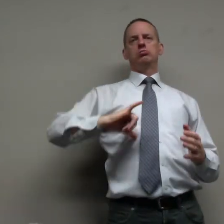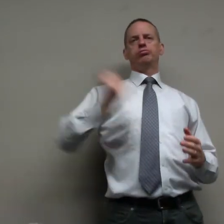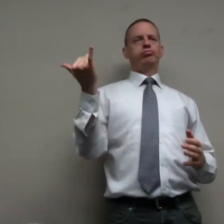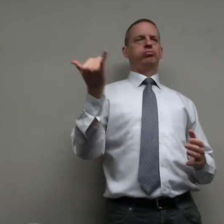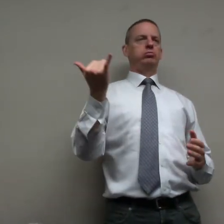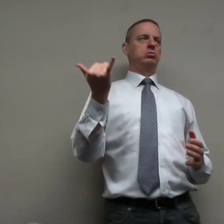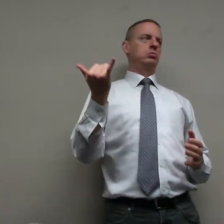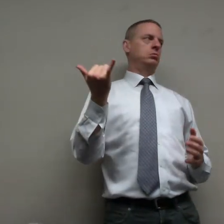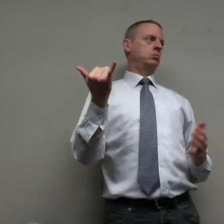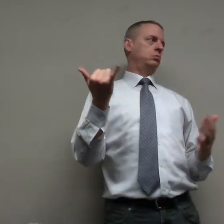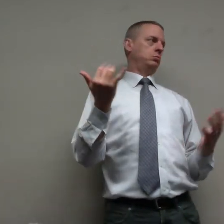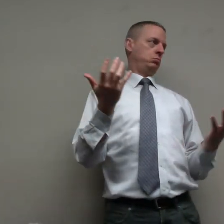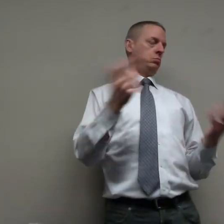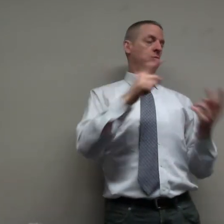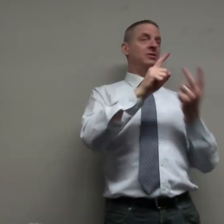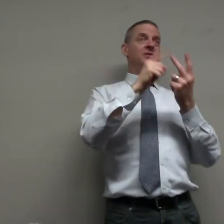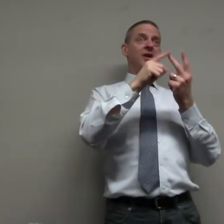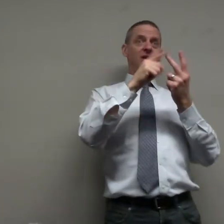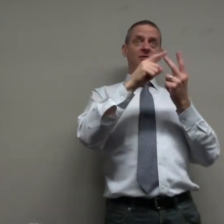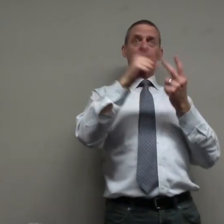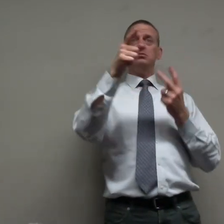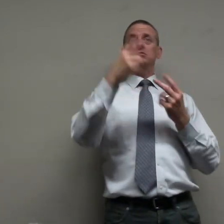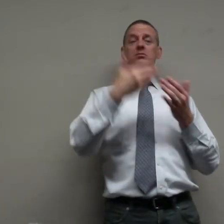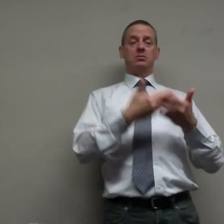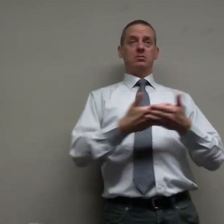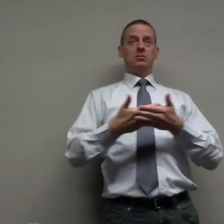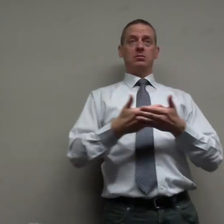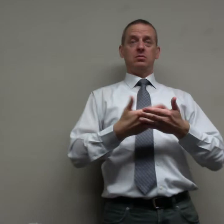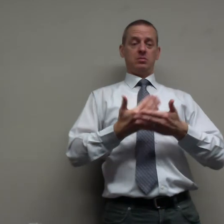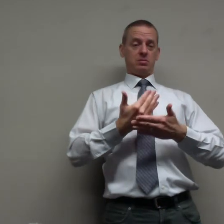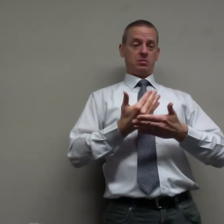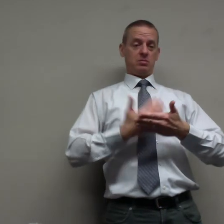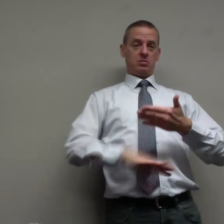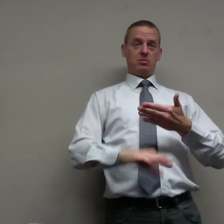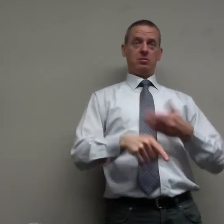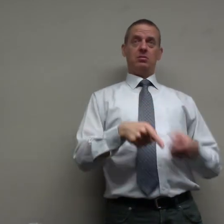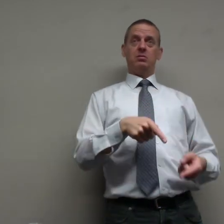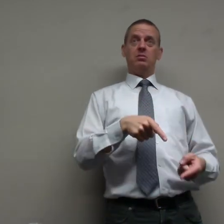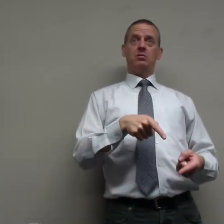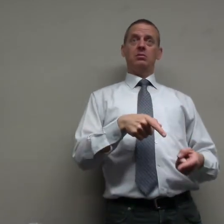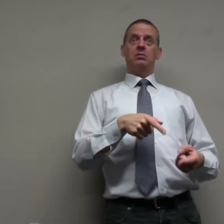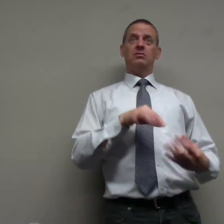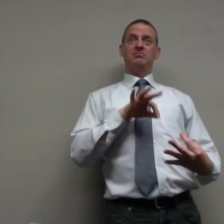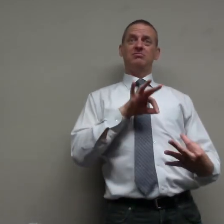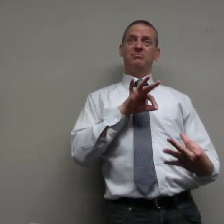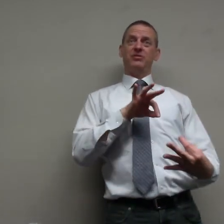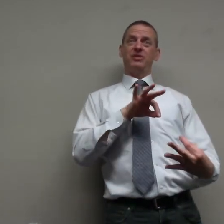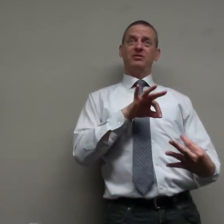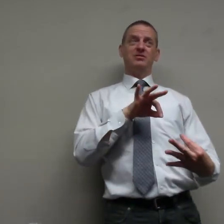we're all sinners. And the second group people say that when babies are born, they're perfect.